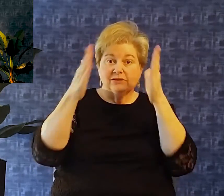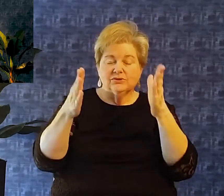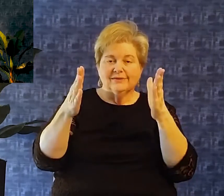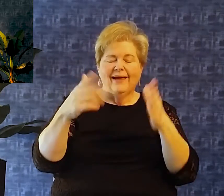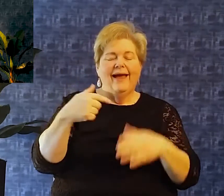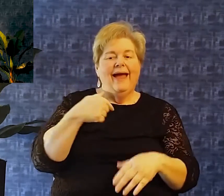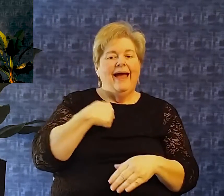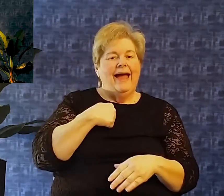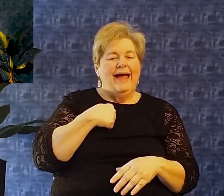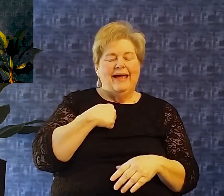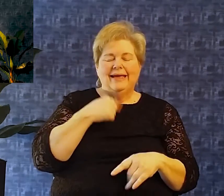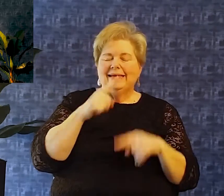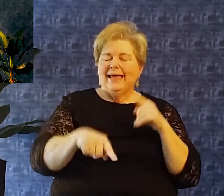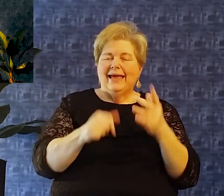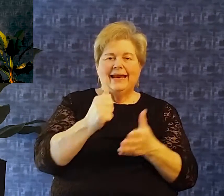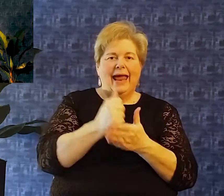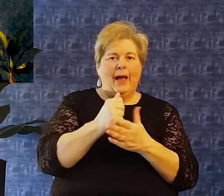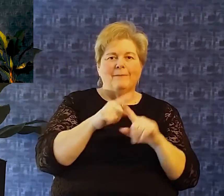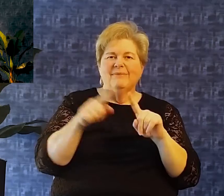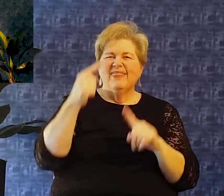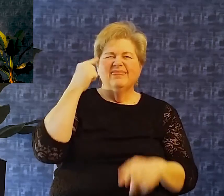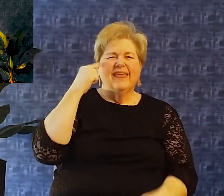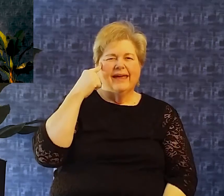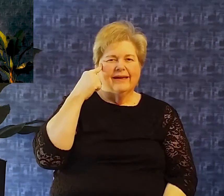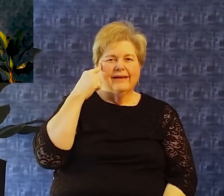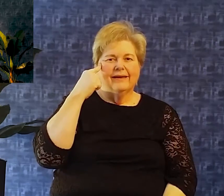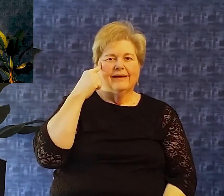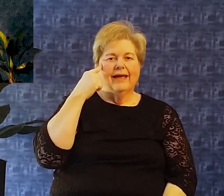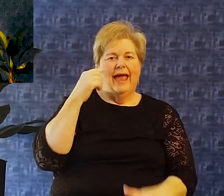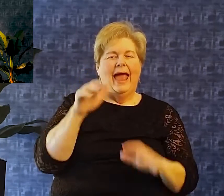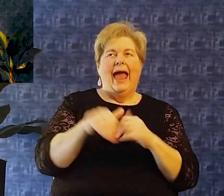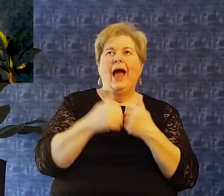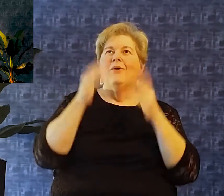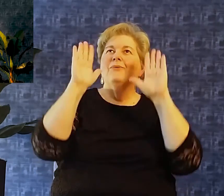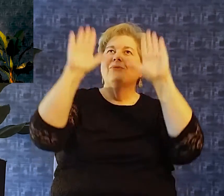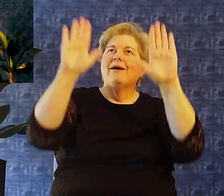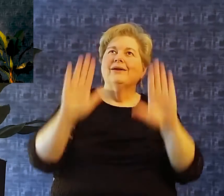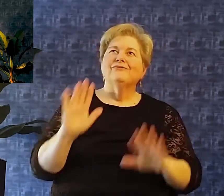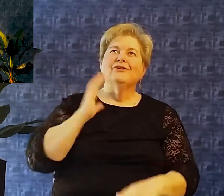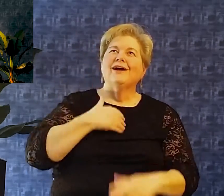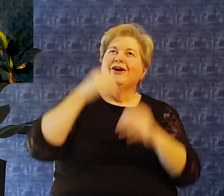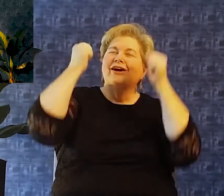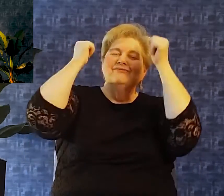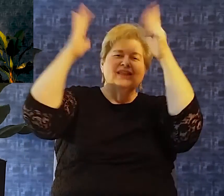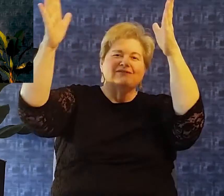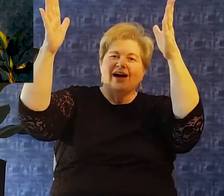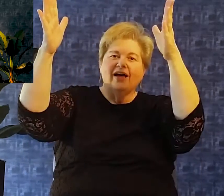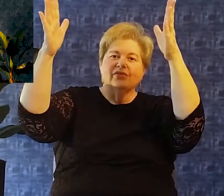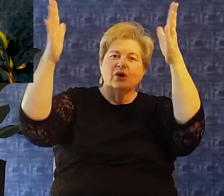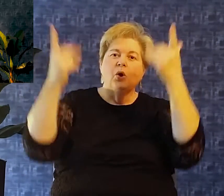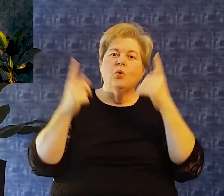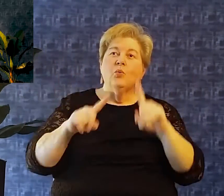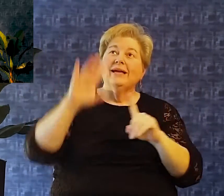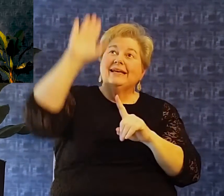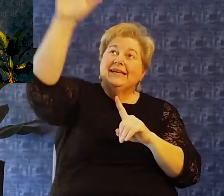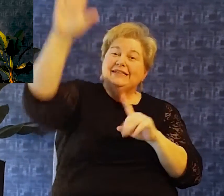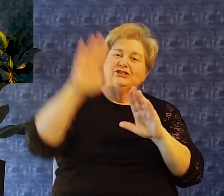is to our heavenly father when his children Come to him in transparency and authentic